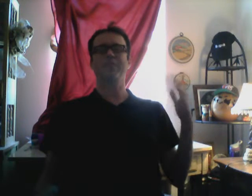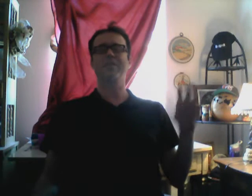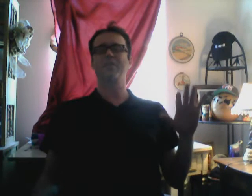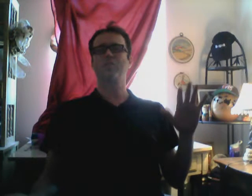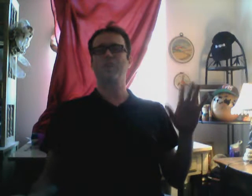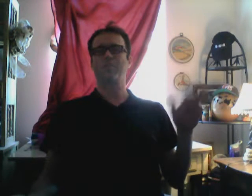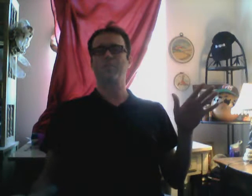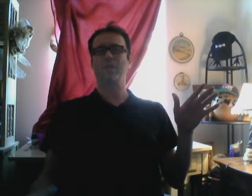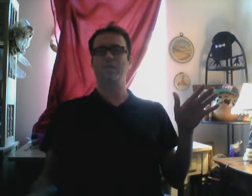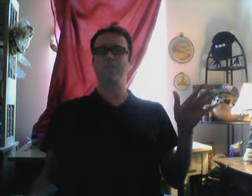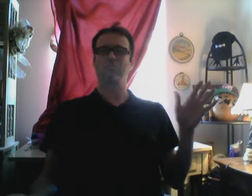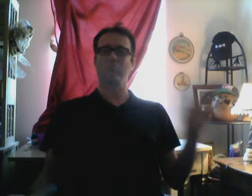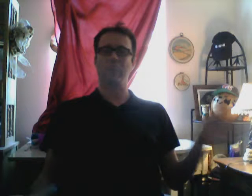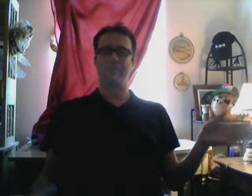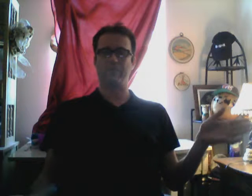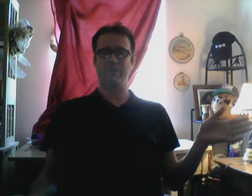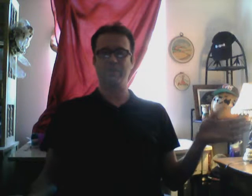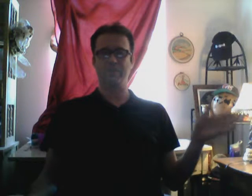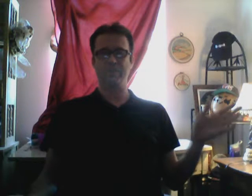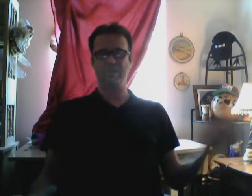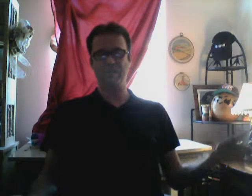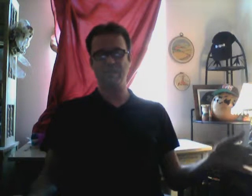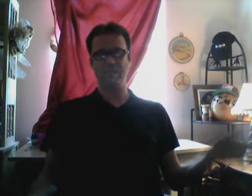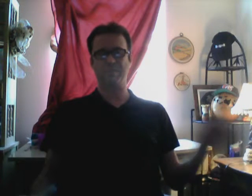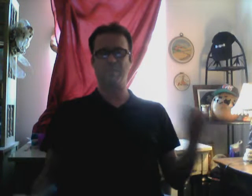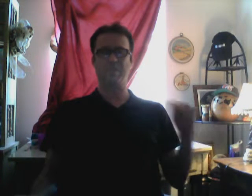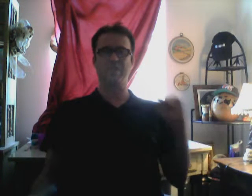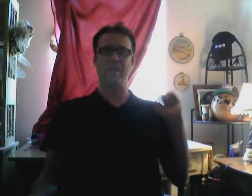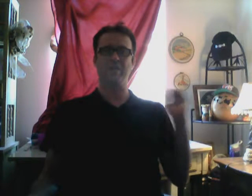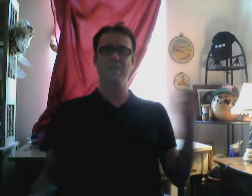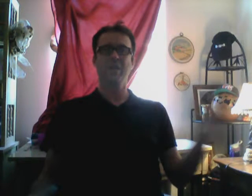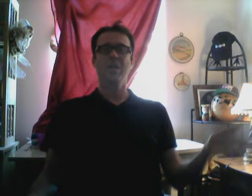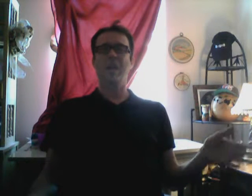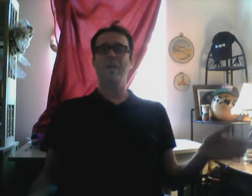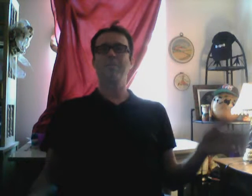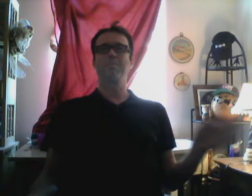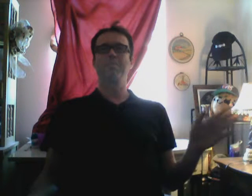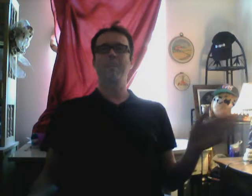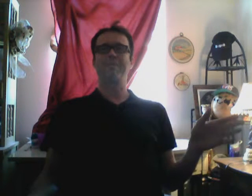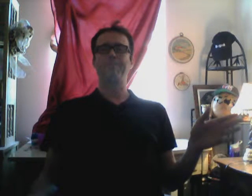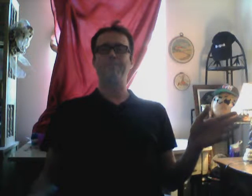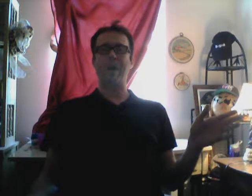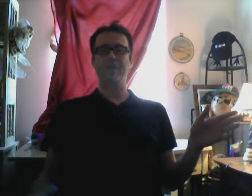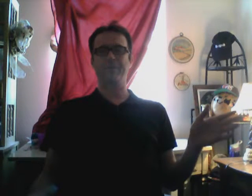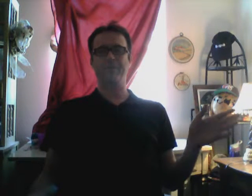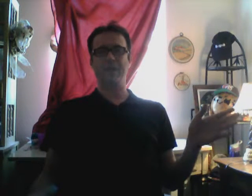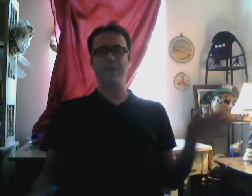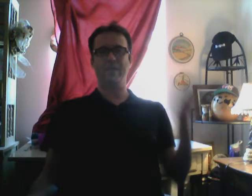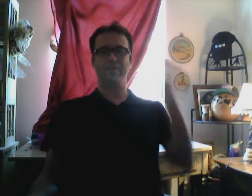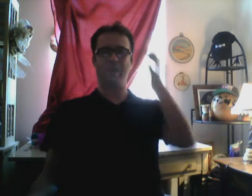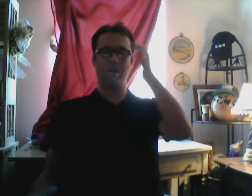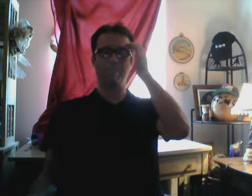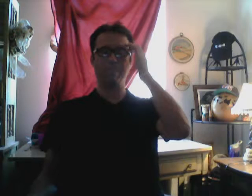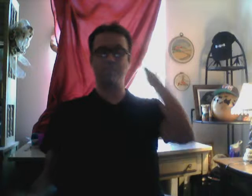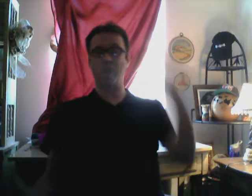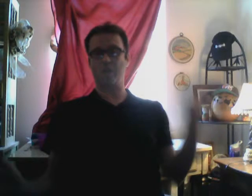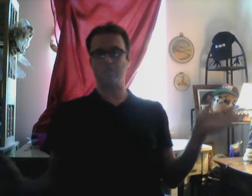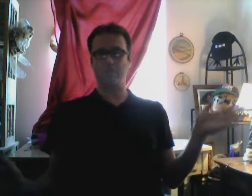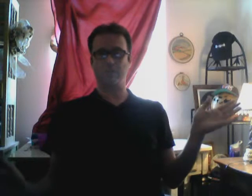But then they're trying to play it. As reverent. disease. Because I'm. I am. Bottle fed. The doctors. Are